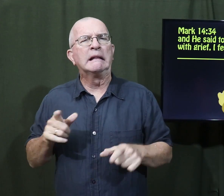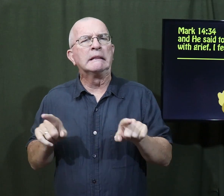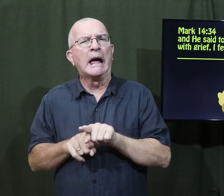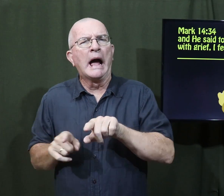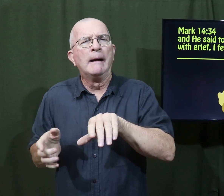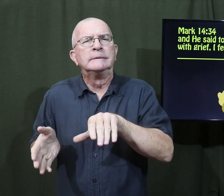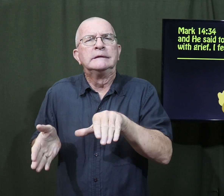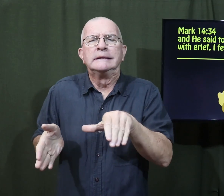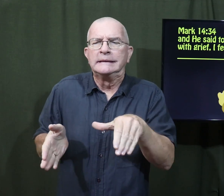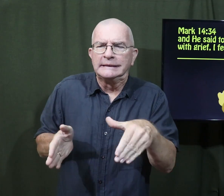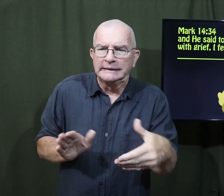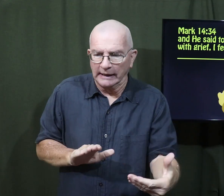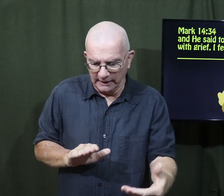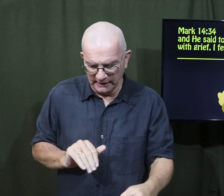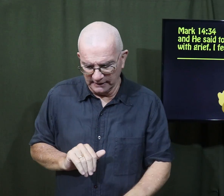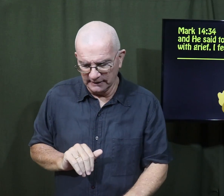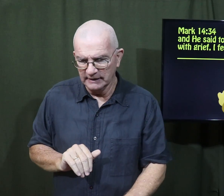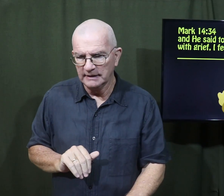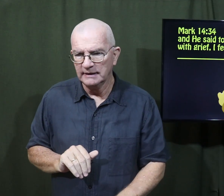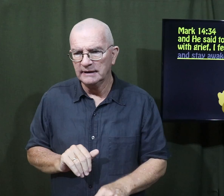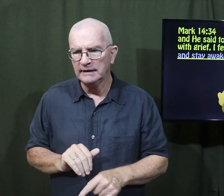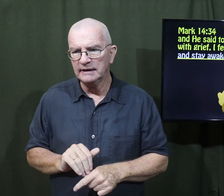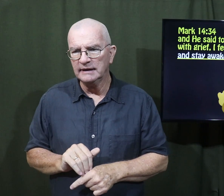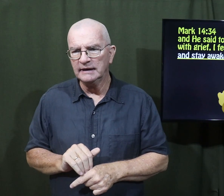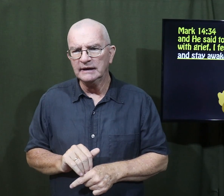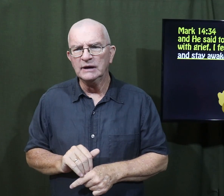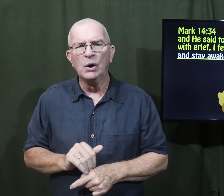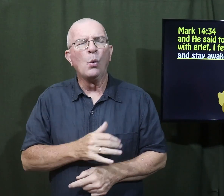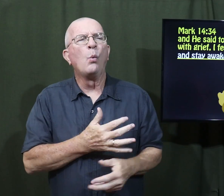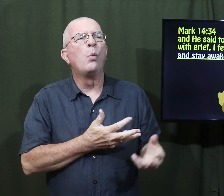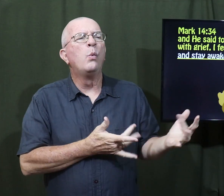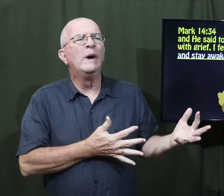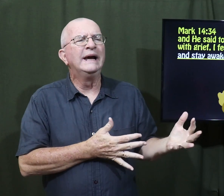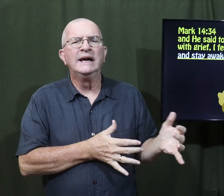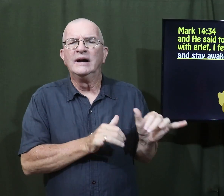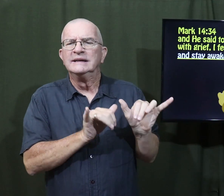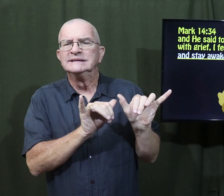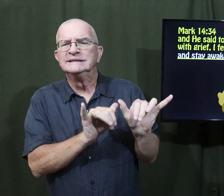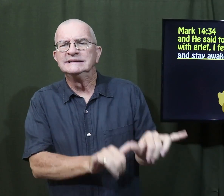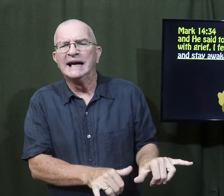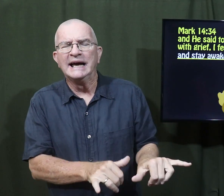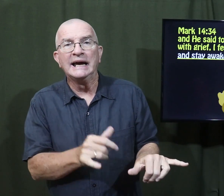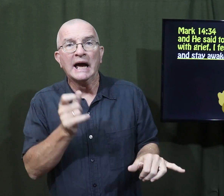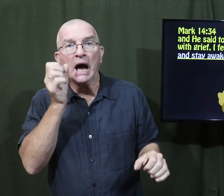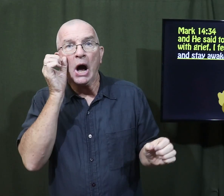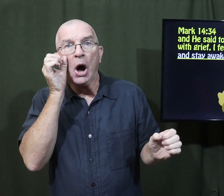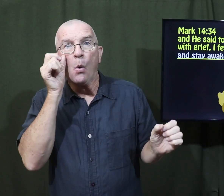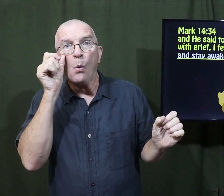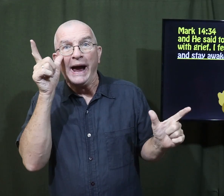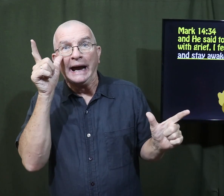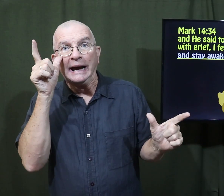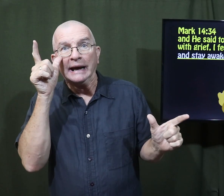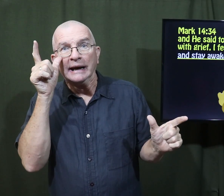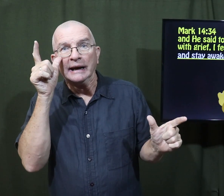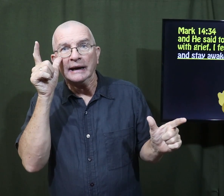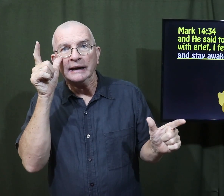I feel as if I'm dying. waiting. Wait here and stay awake.